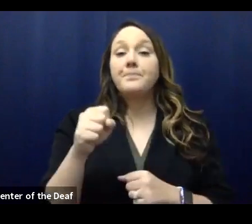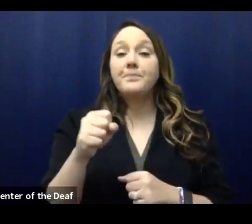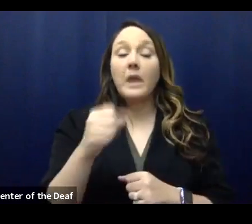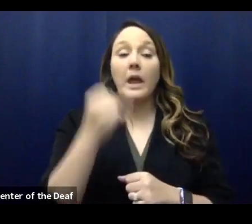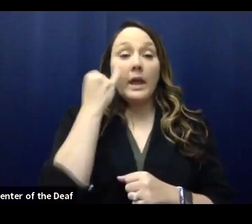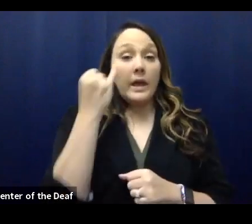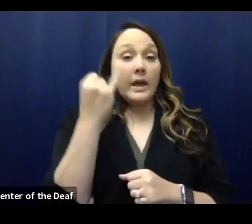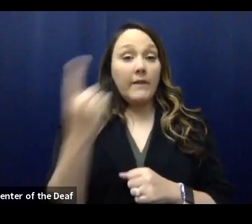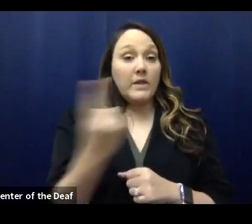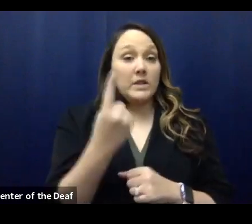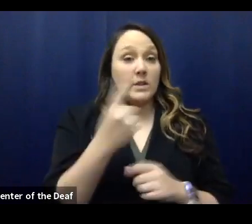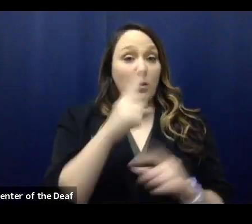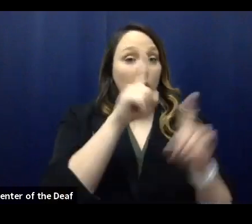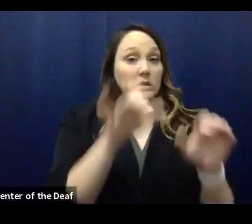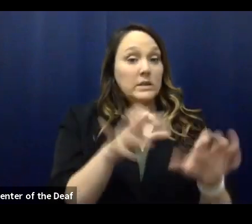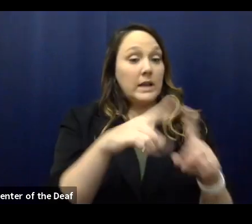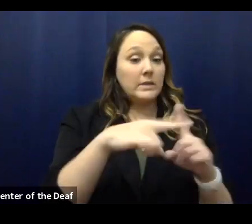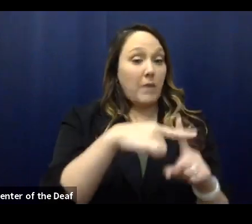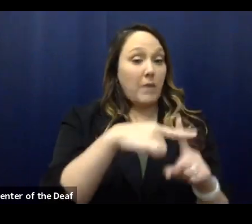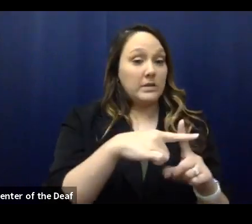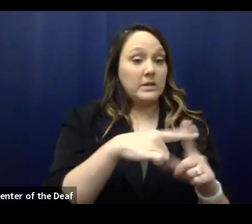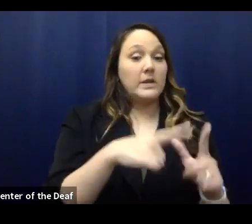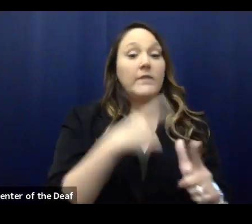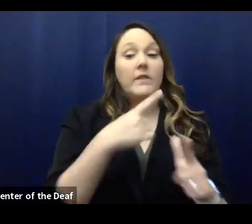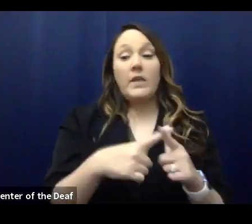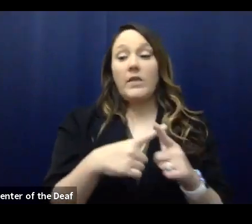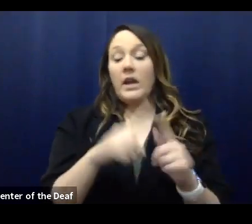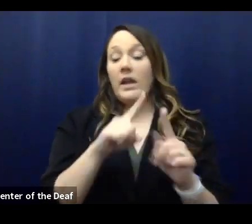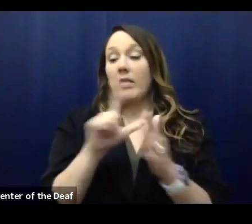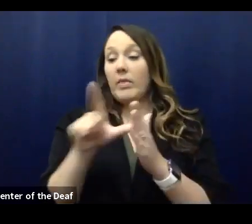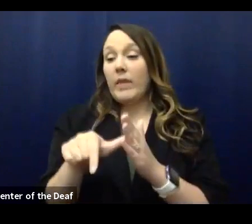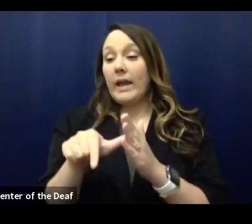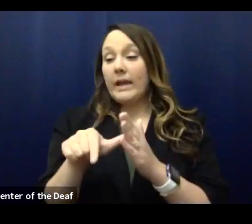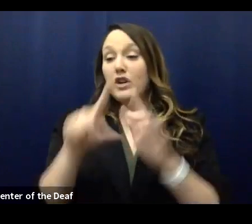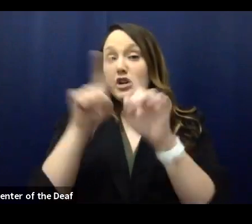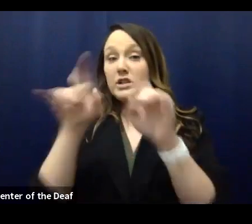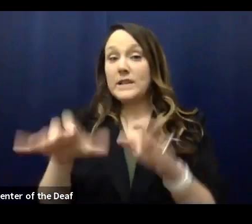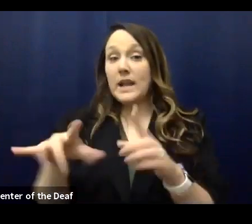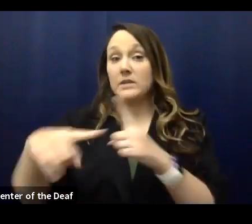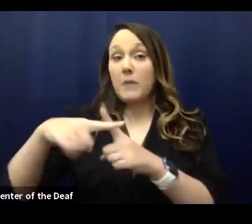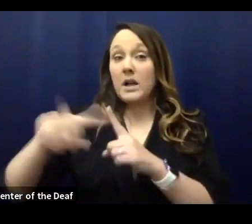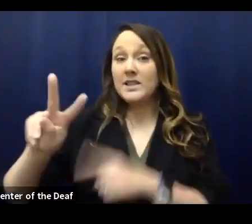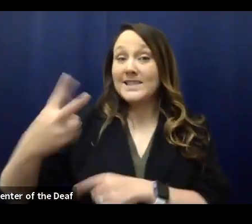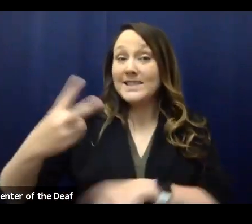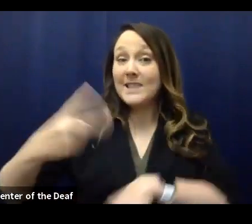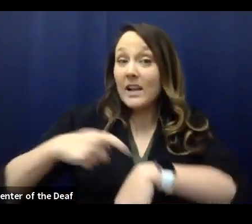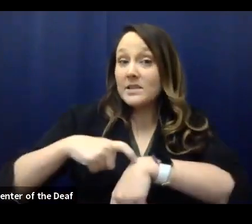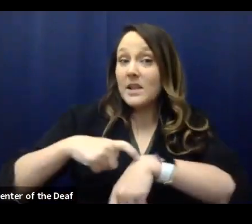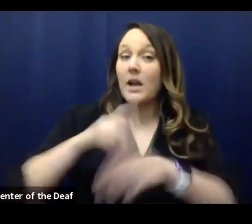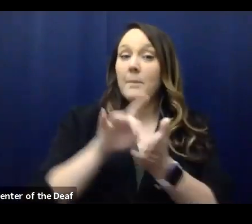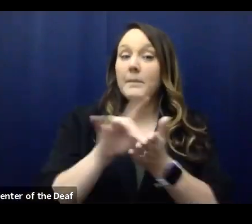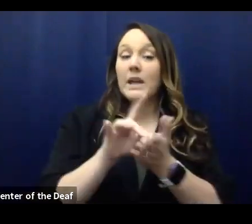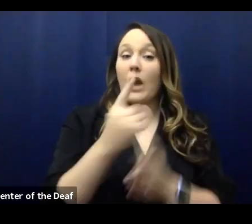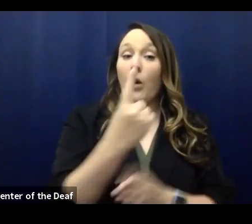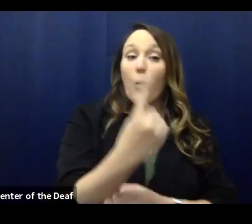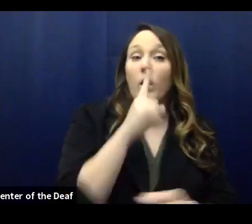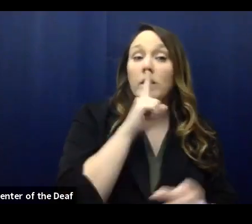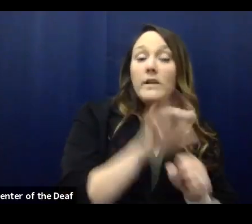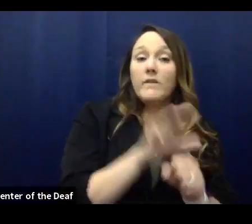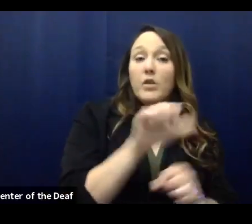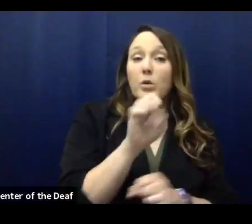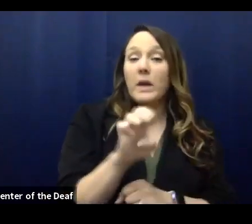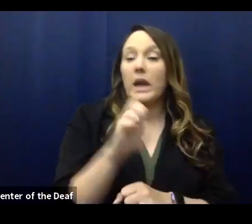if someone tests positive and later gets tested again and are positive a second time, are they counted as one confirmed case or two?